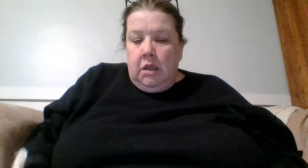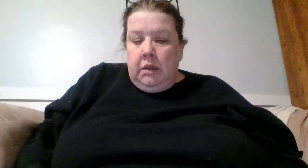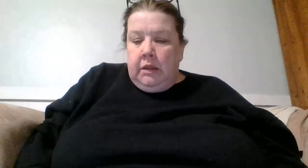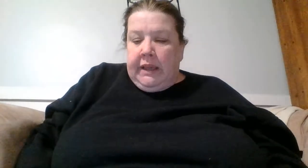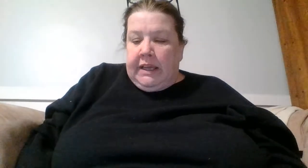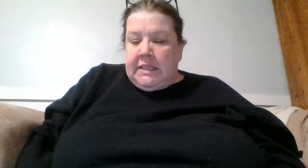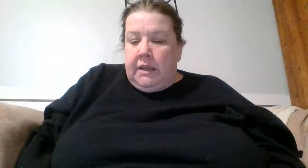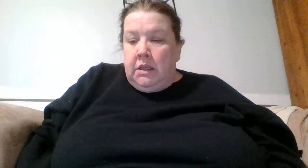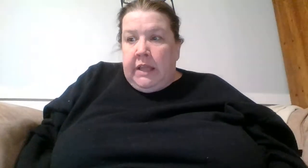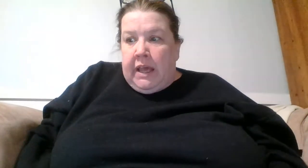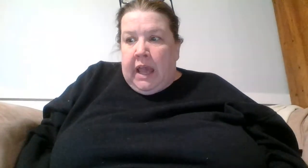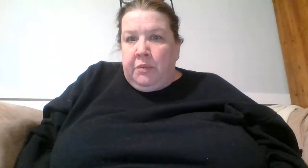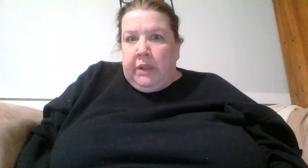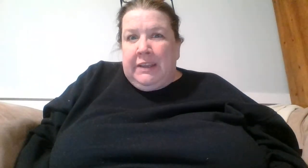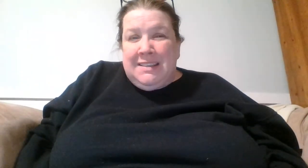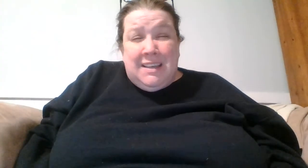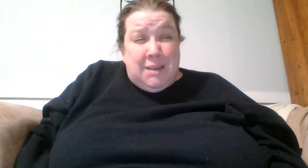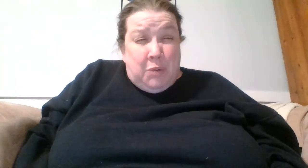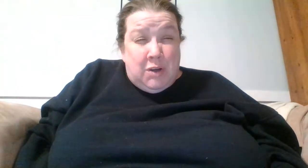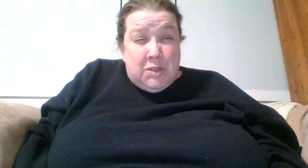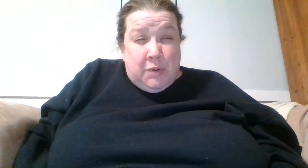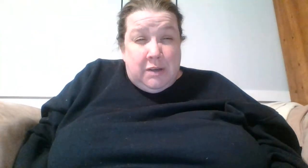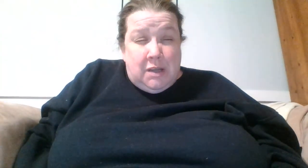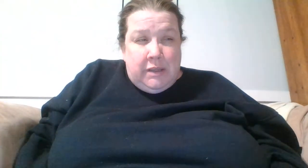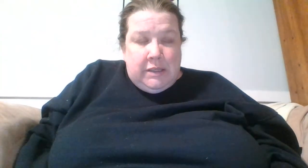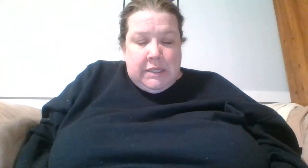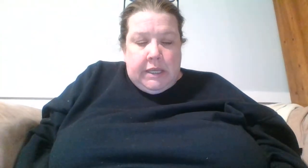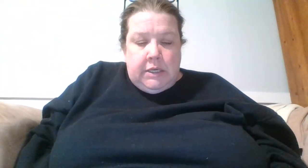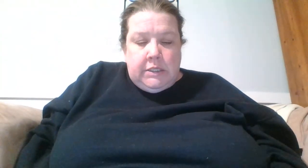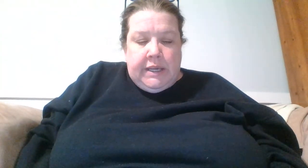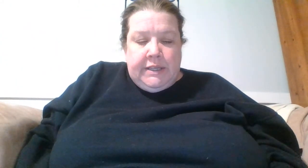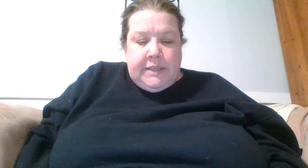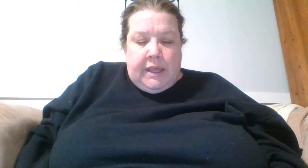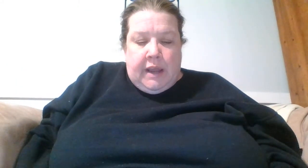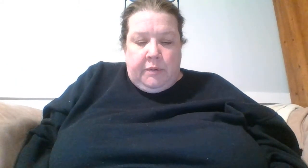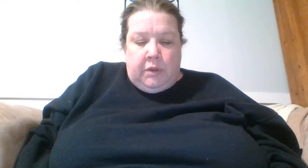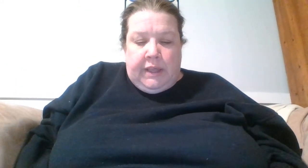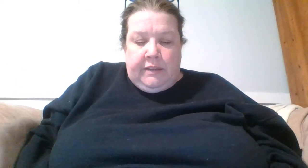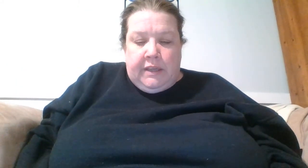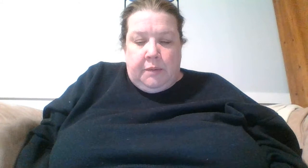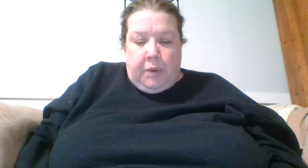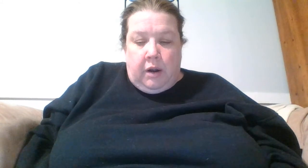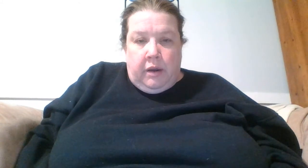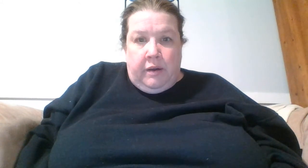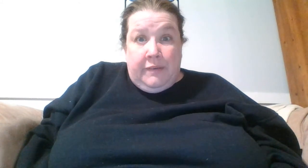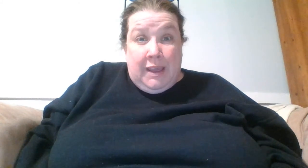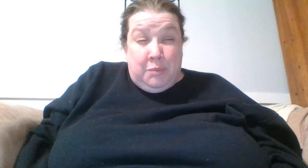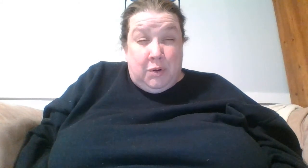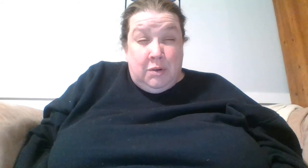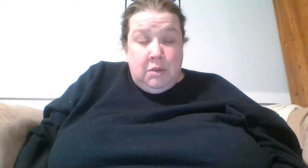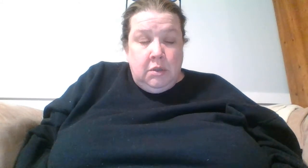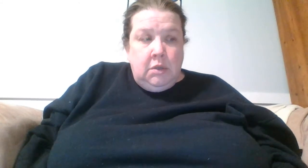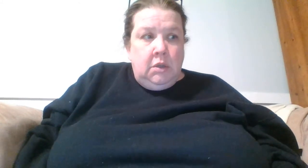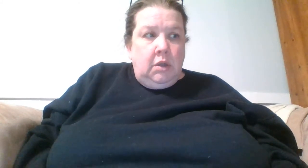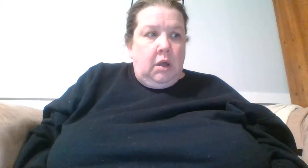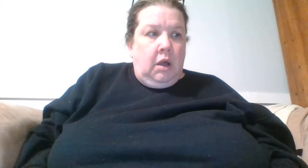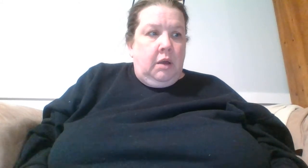like I said that I will at least get the March Square done in the 10 days and I will likely get part of April um